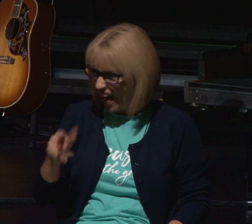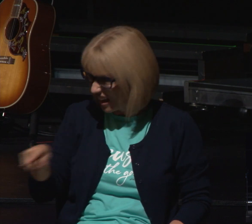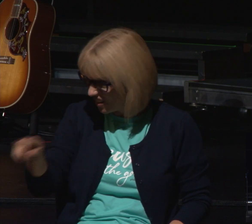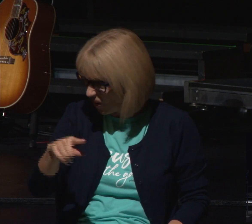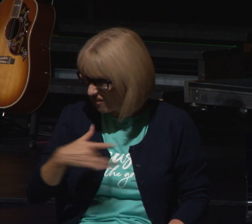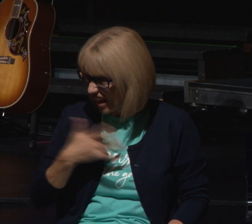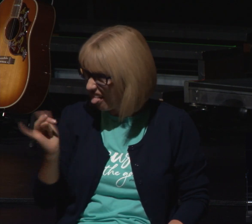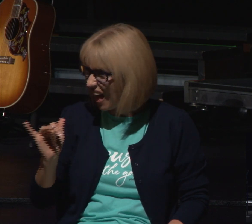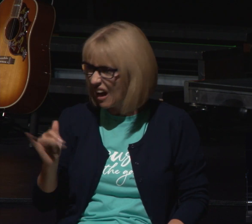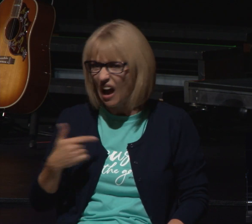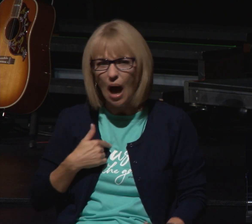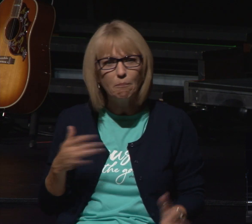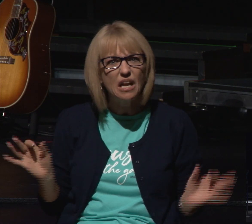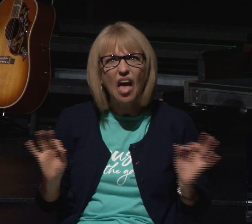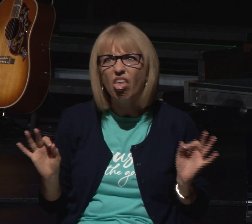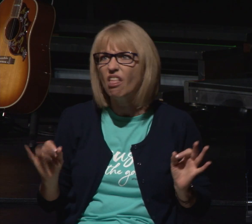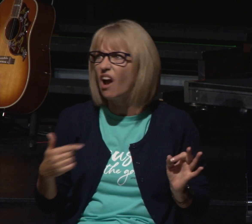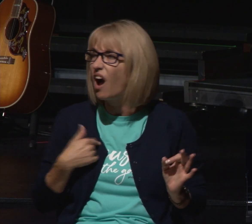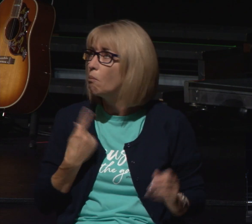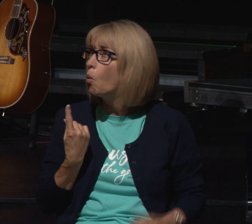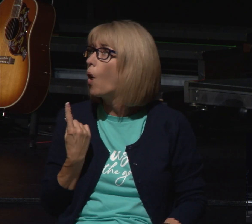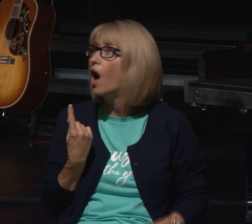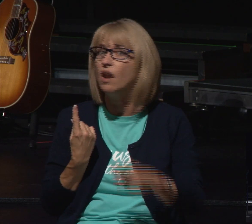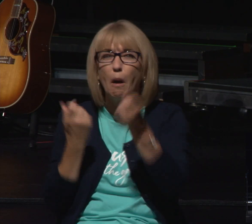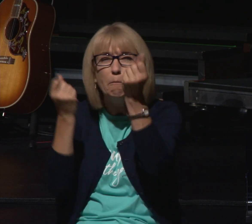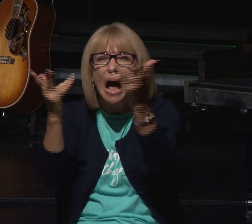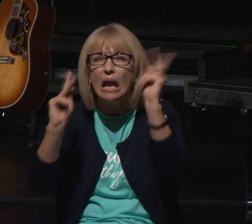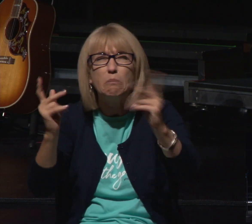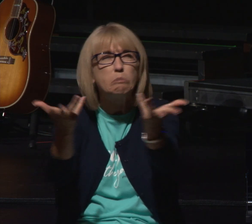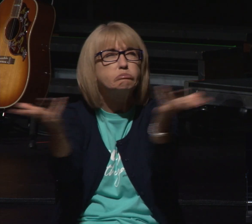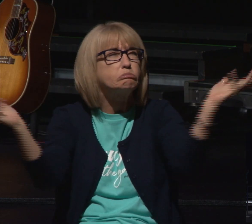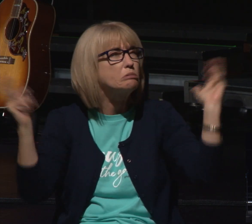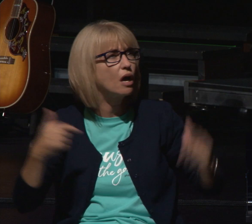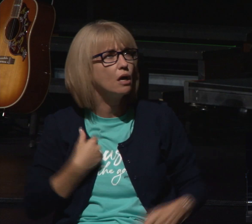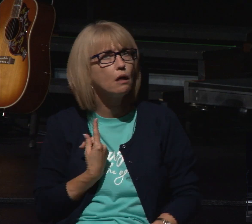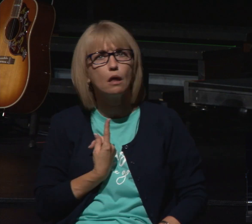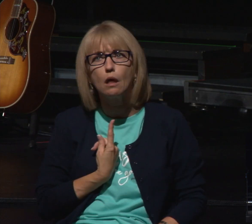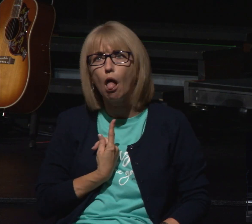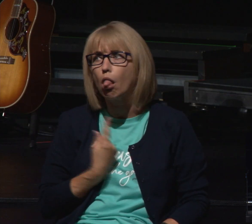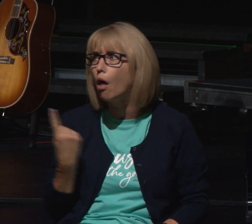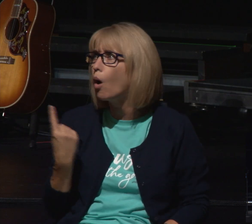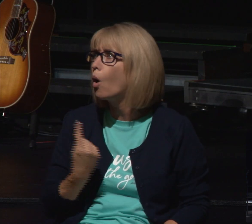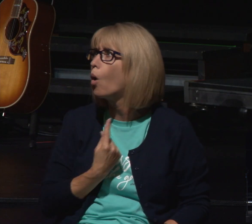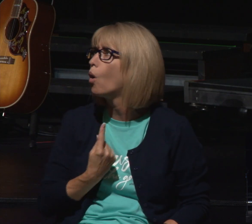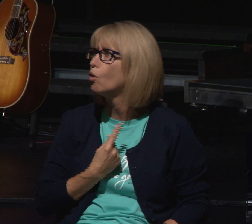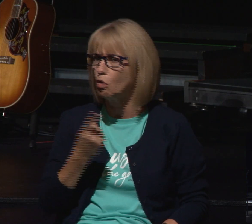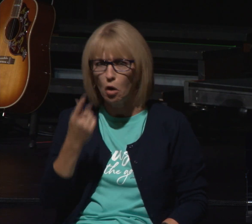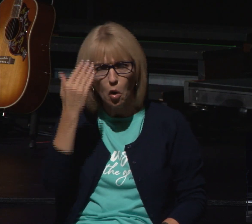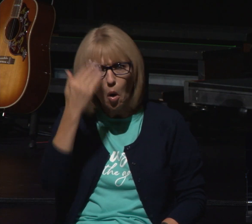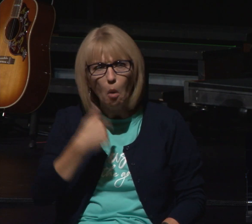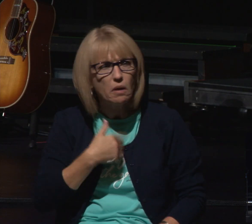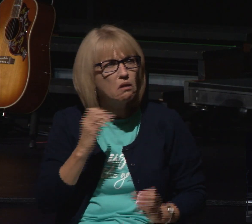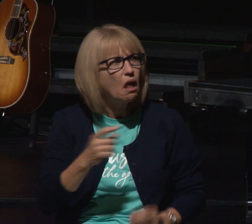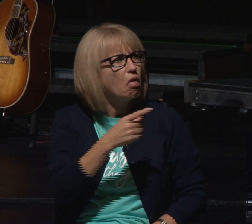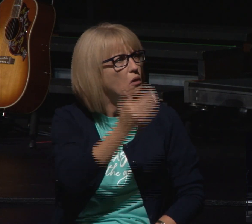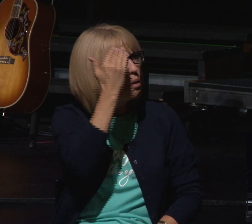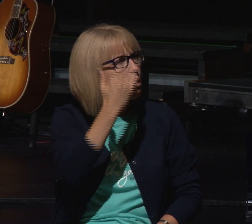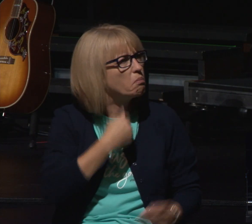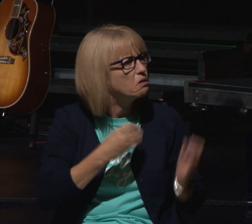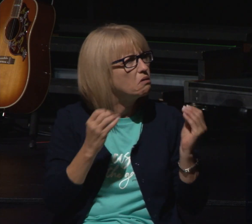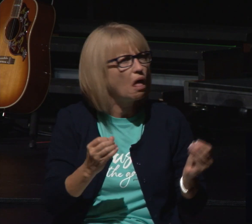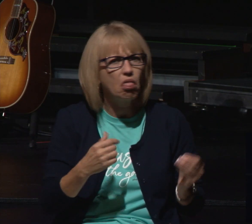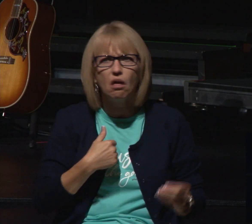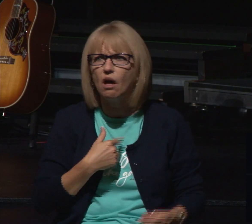ever felt like i'm just one student among many i'm just one here and there's all these people around and i'm just over here by myself and no one even knows i exist